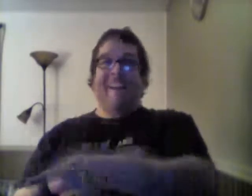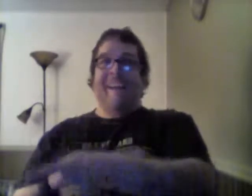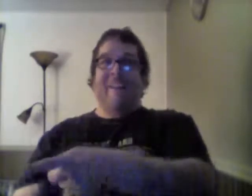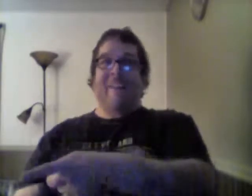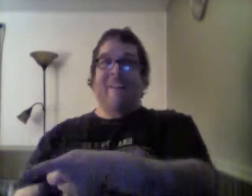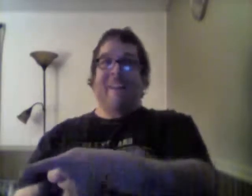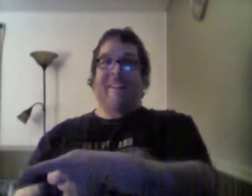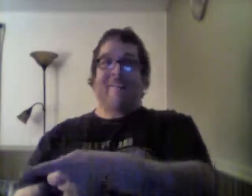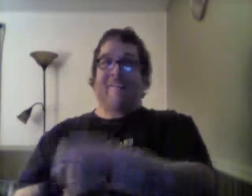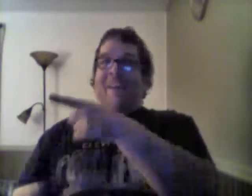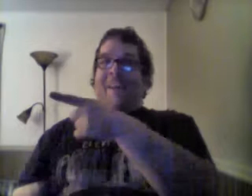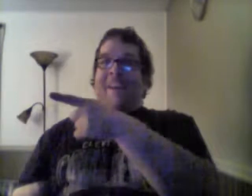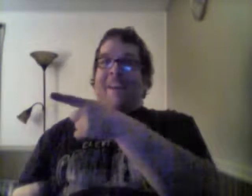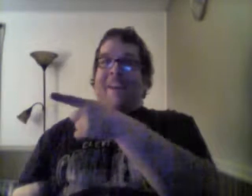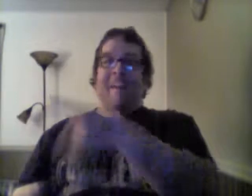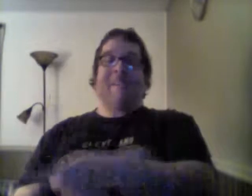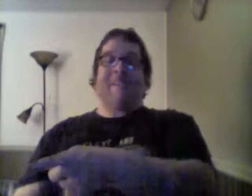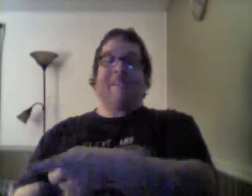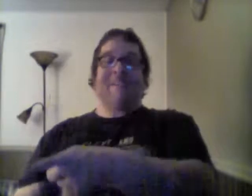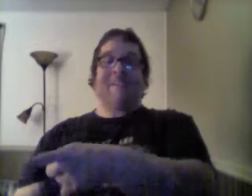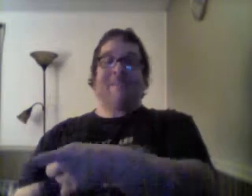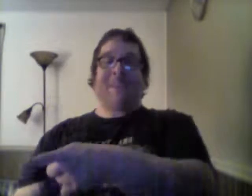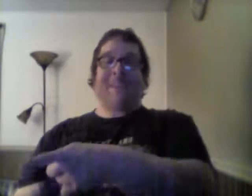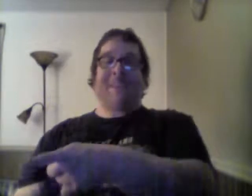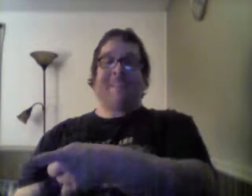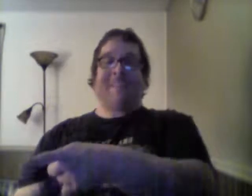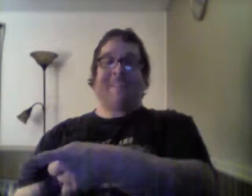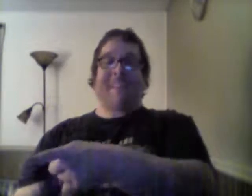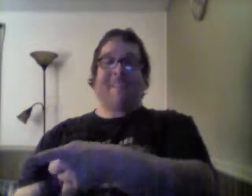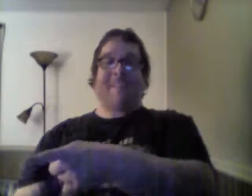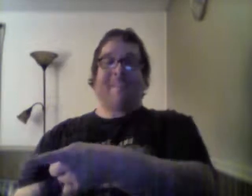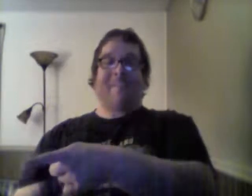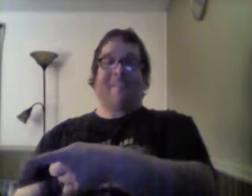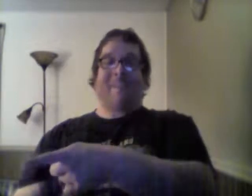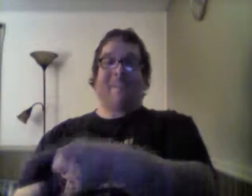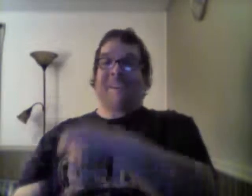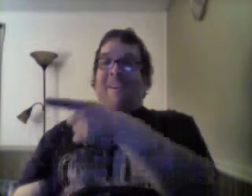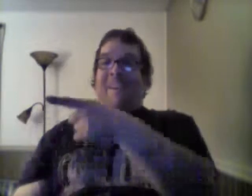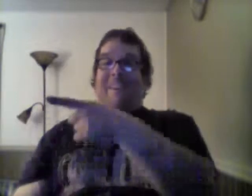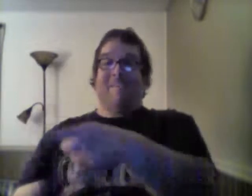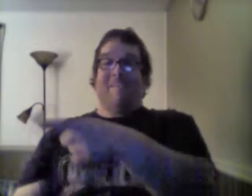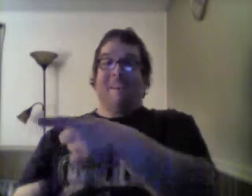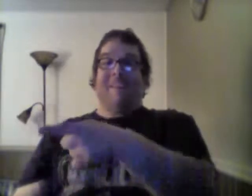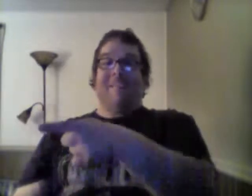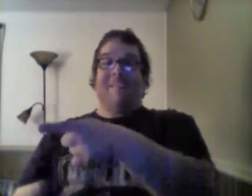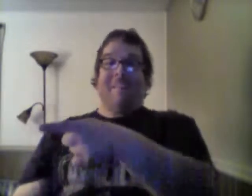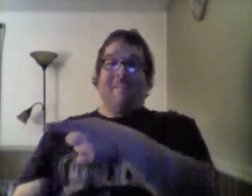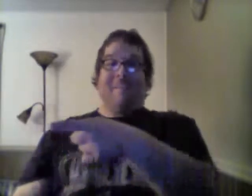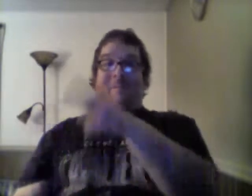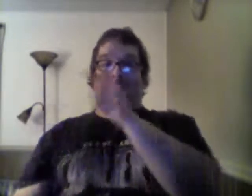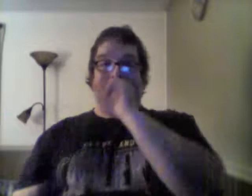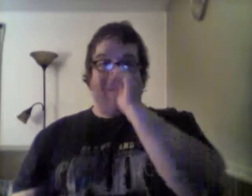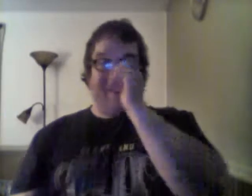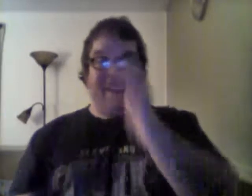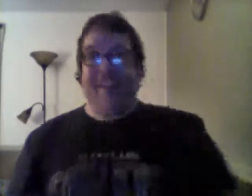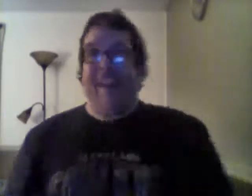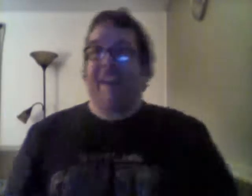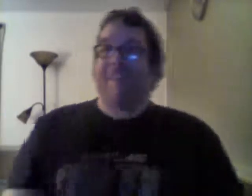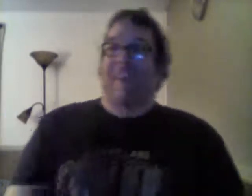did not recognize him. And that makes me almost appreciate this segment even more. Like, he was awesome in what he was in it. I was like, I